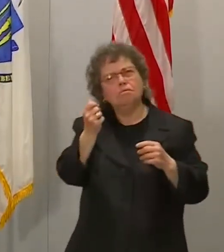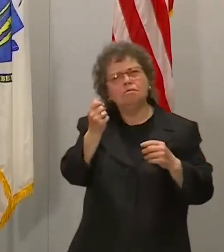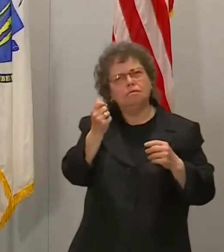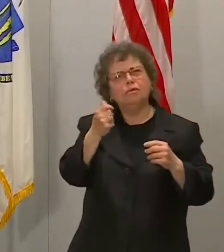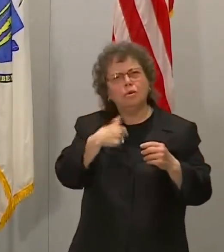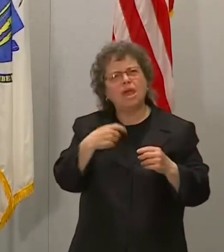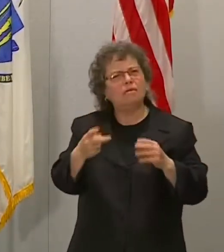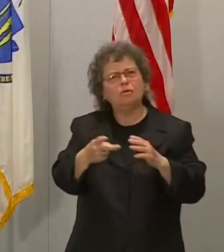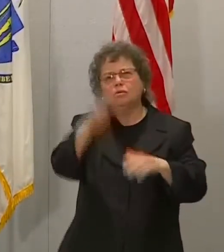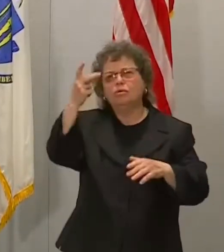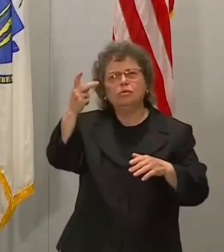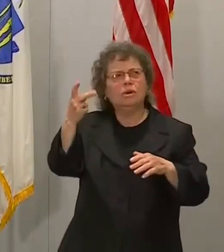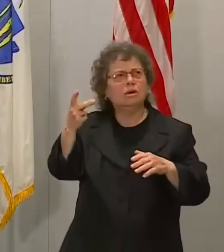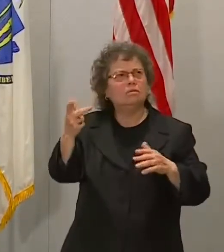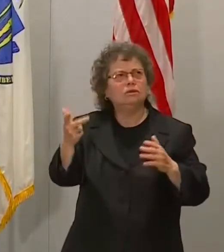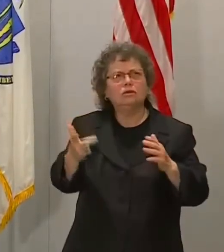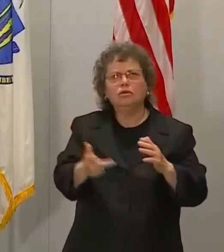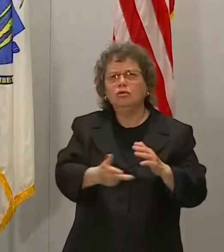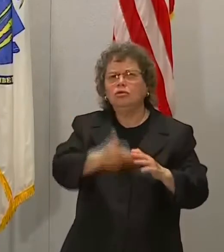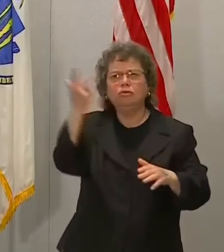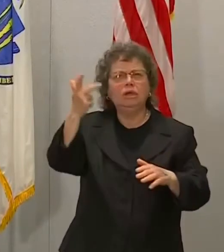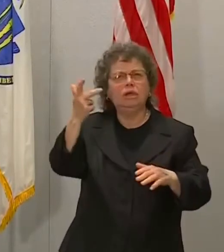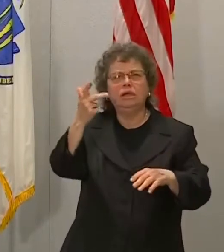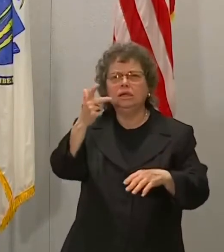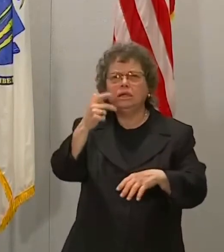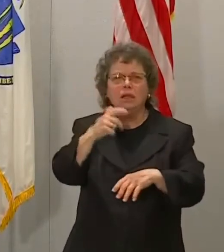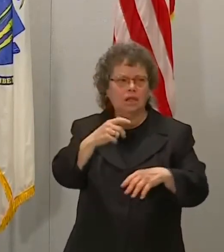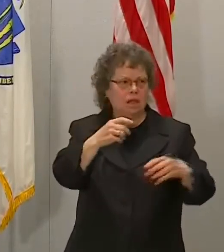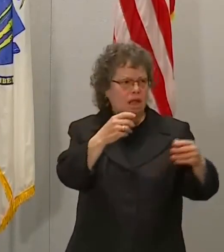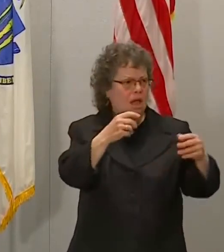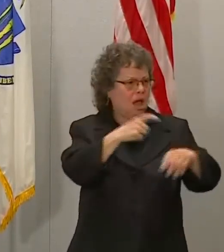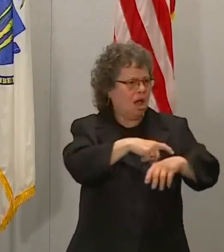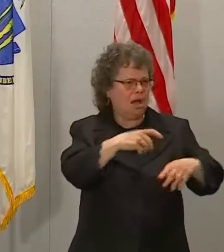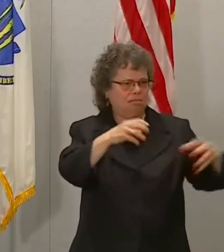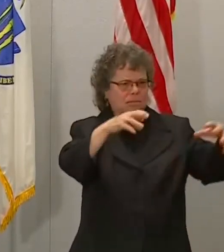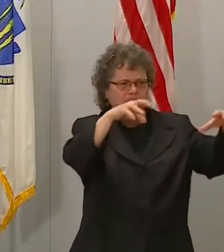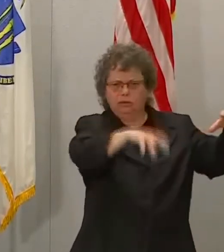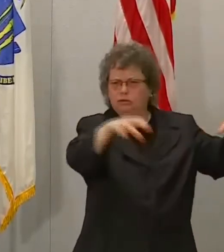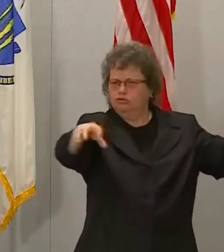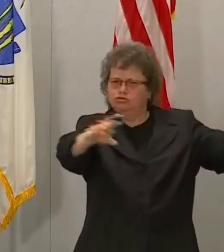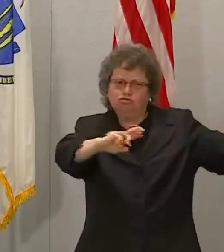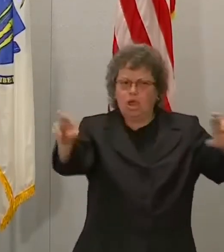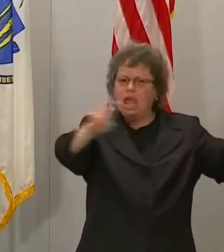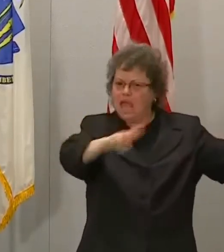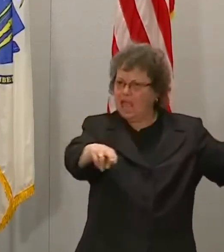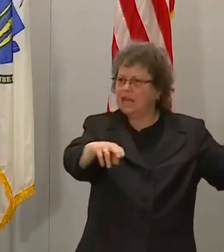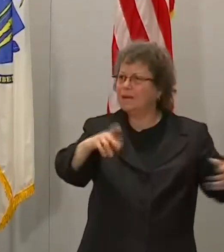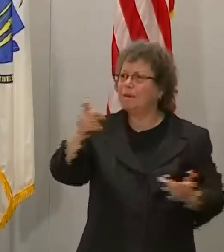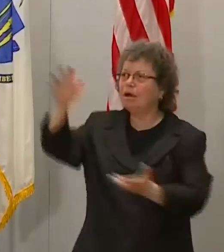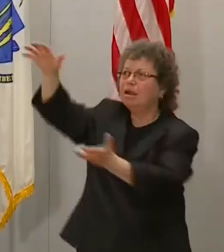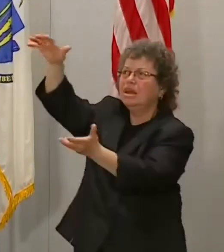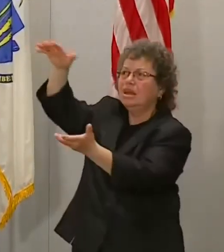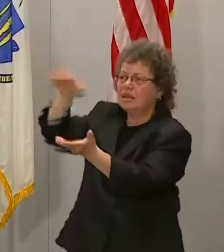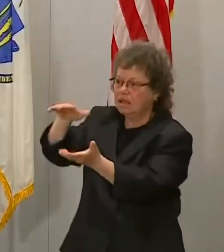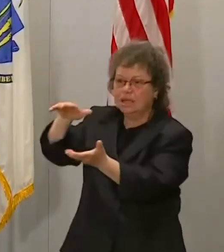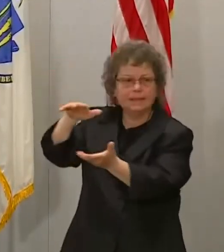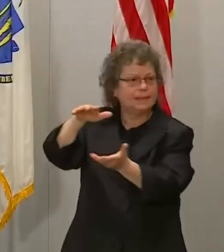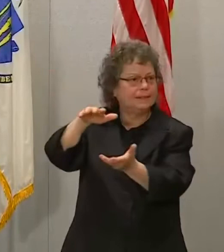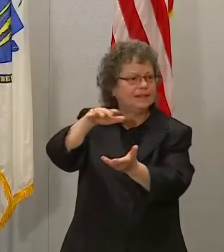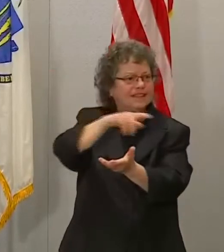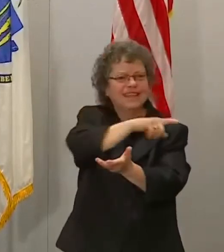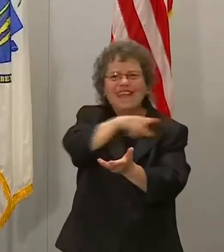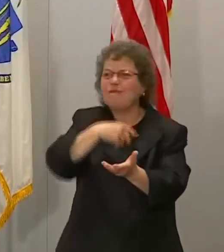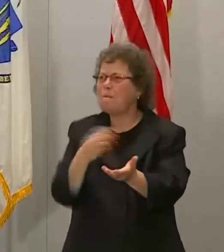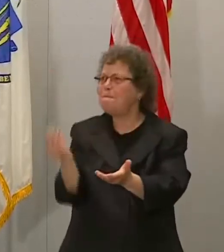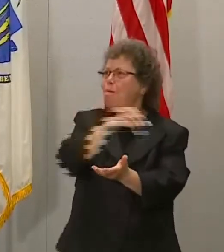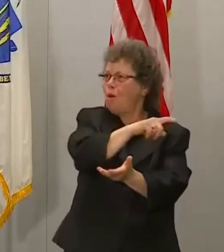a three times daily capacity to vaccinate than we actually get supply. And in my mind, I always thought of the